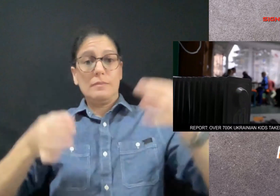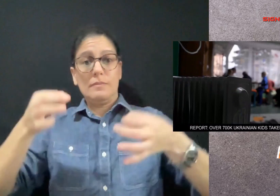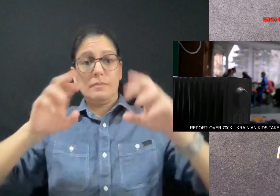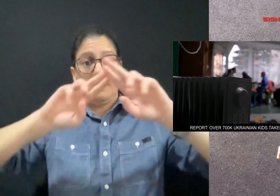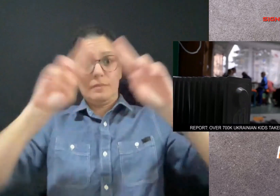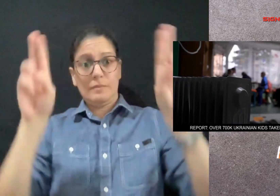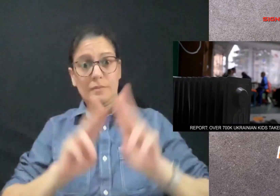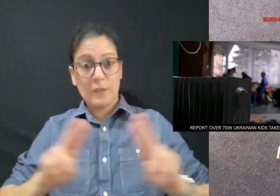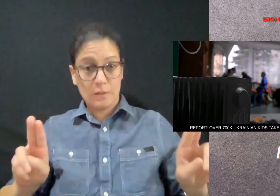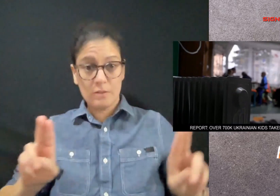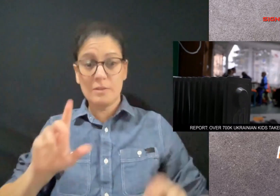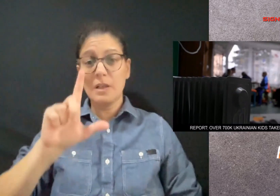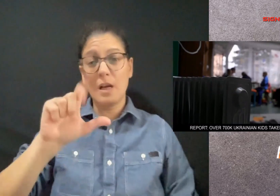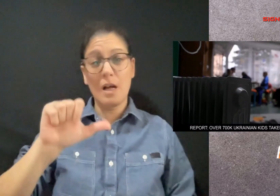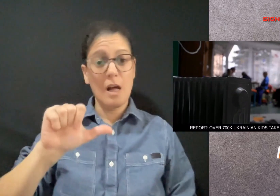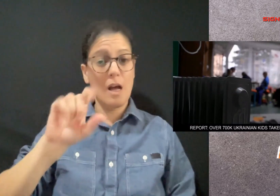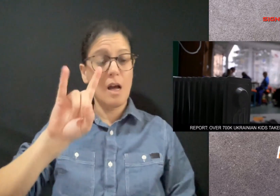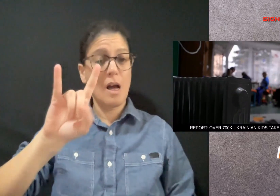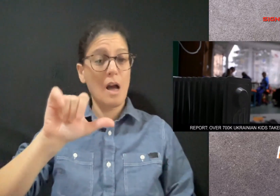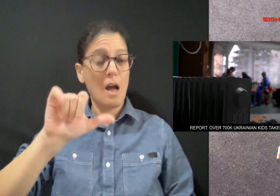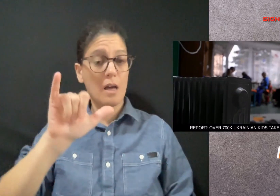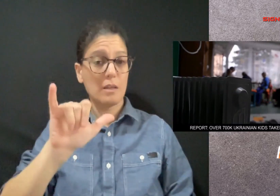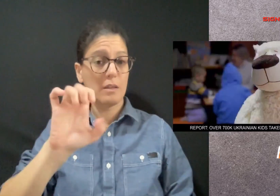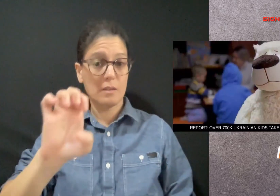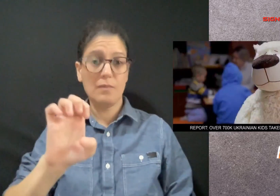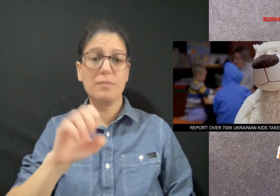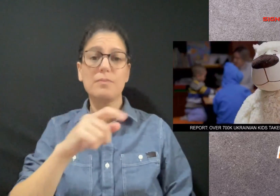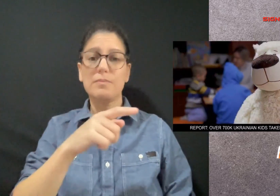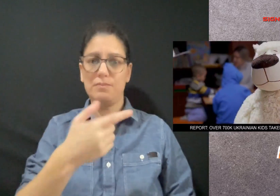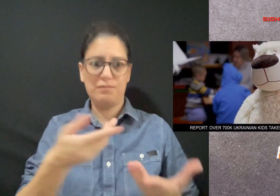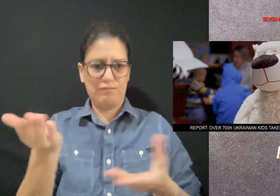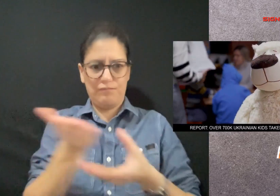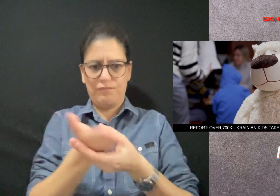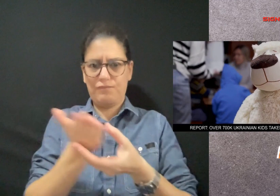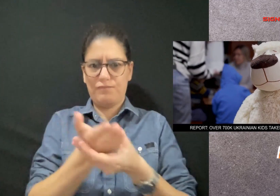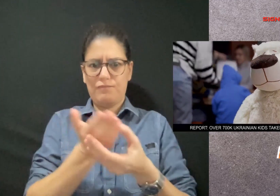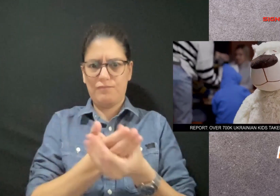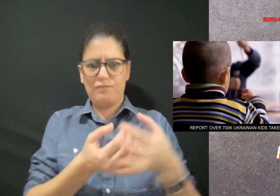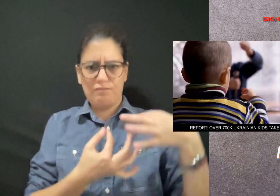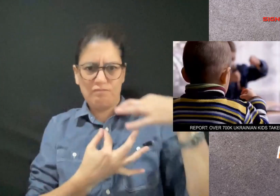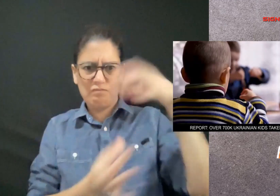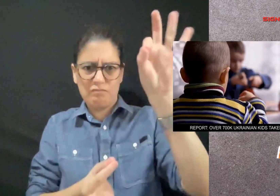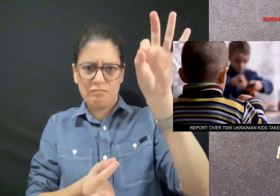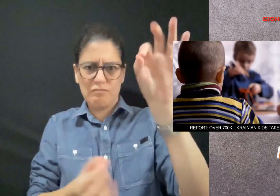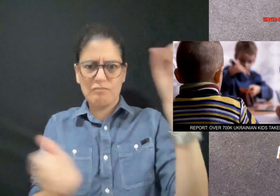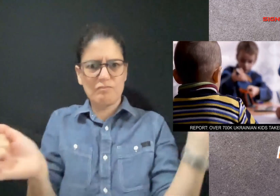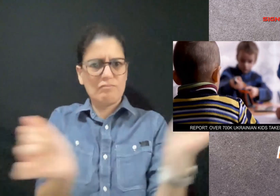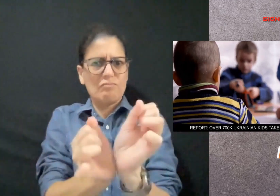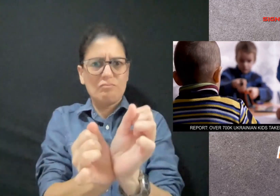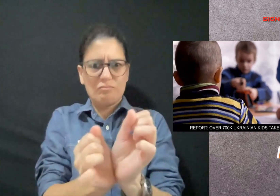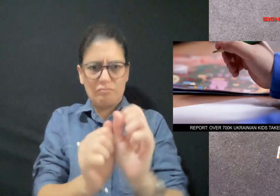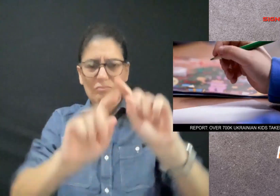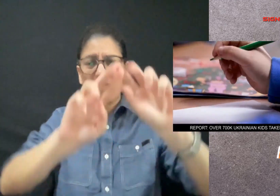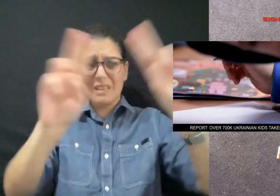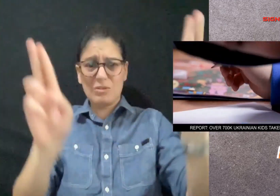In March, the International Criminal Court in The Hague issued international arrest warrants